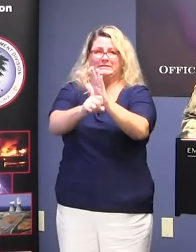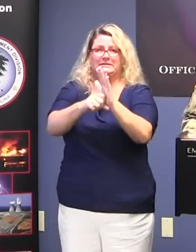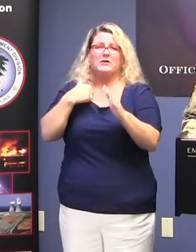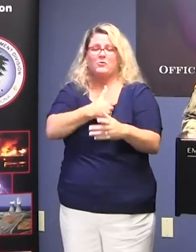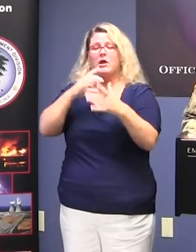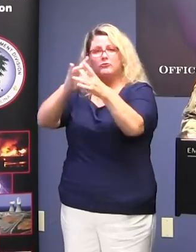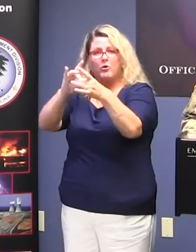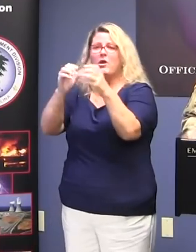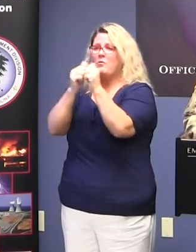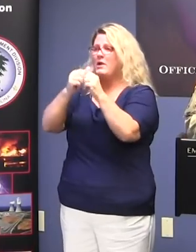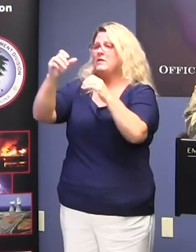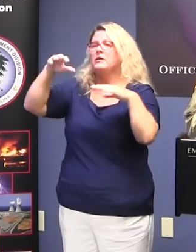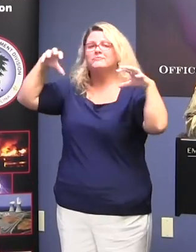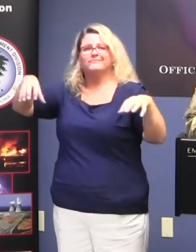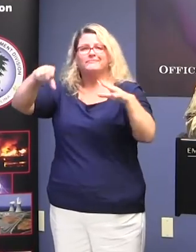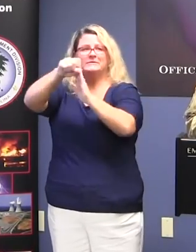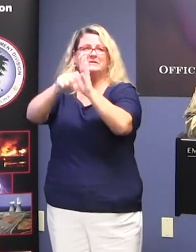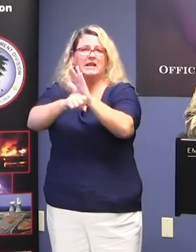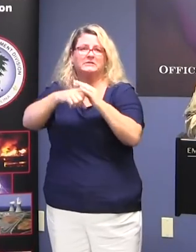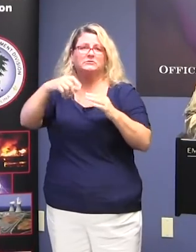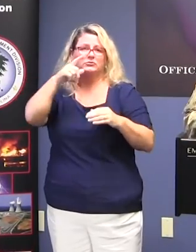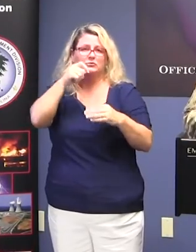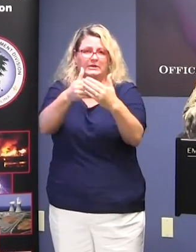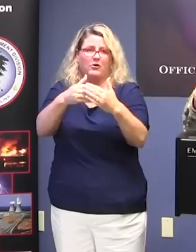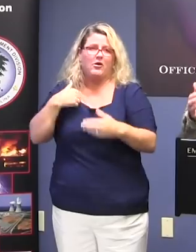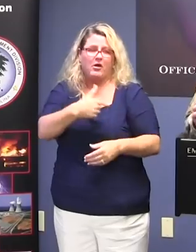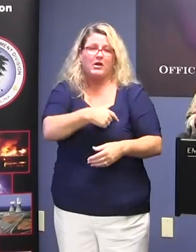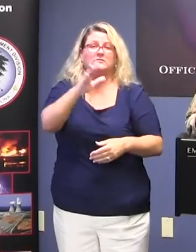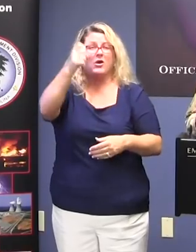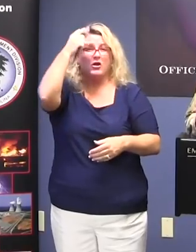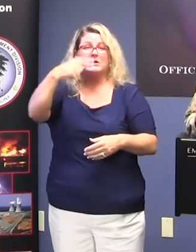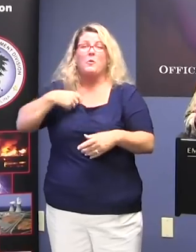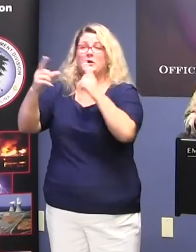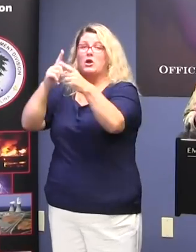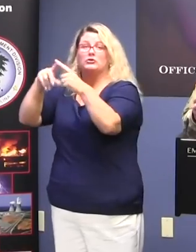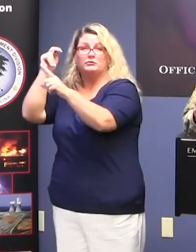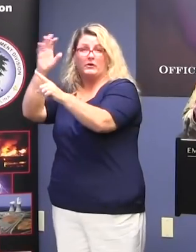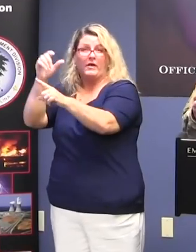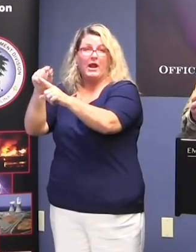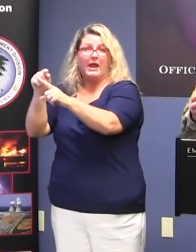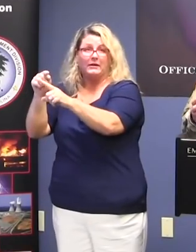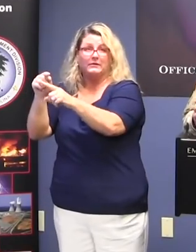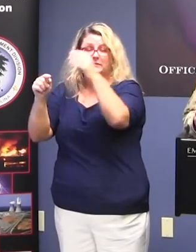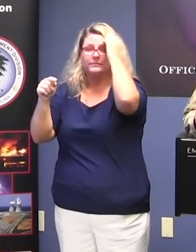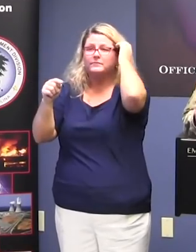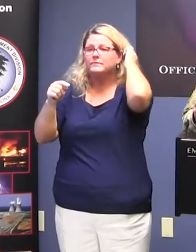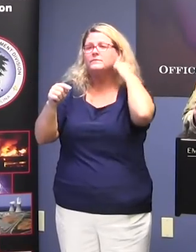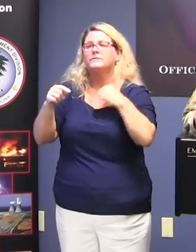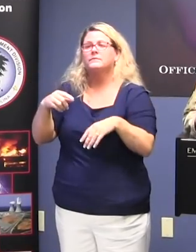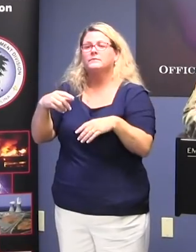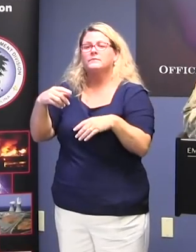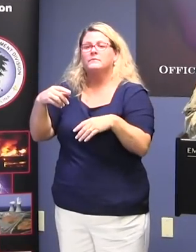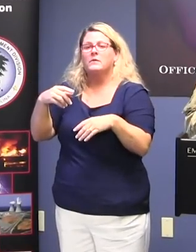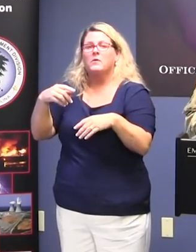all of our neighbors. And to tell you how fluid this storm is, we're talking to North Carolina. We're getting commitments of